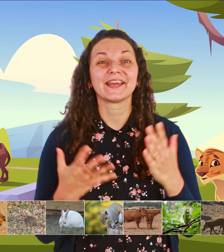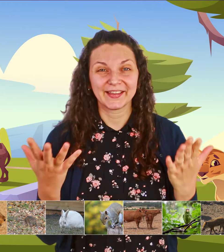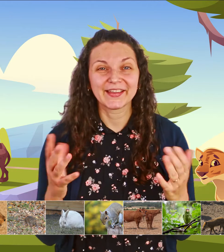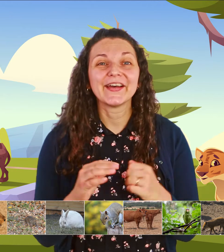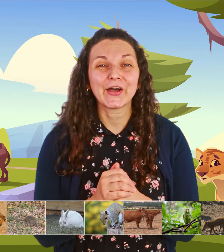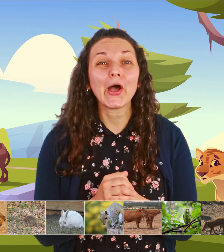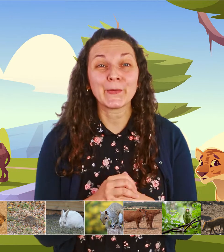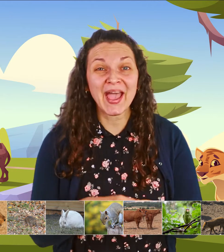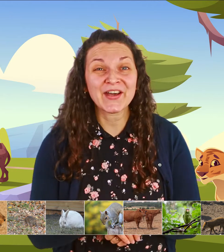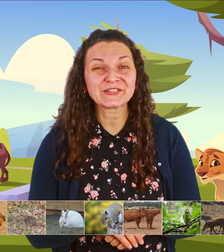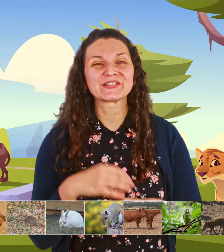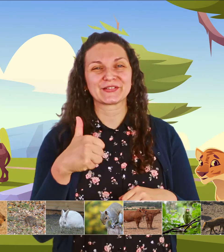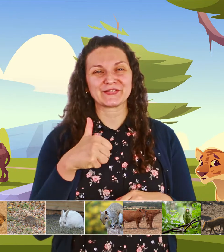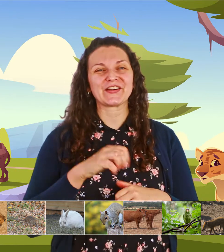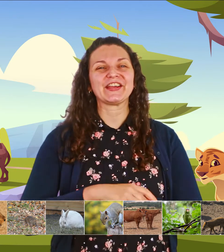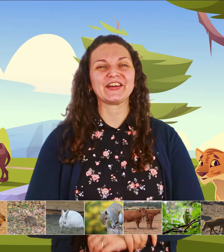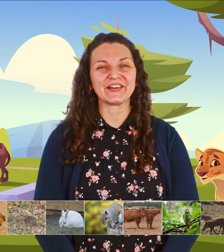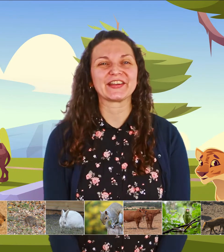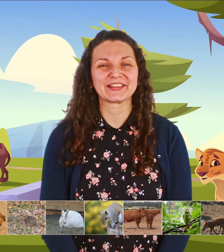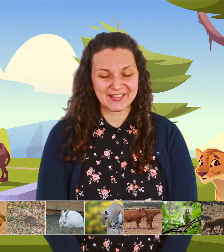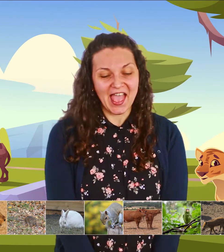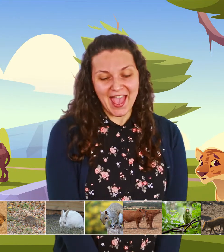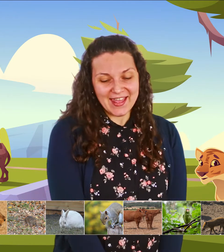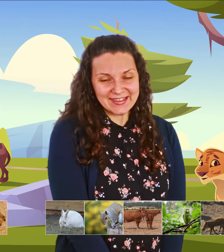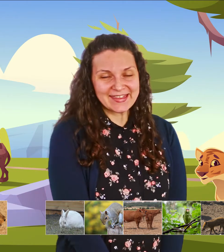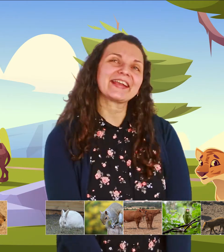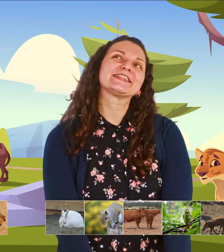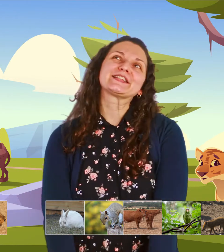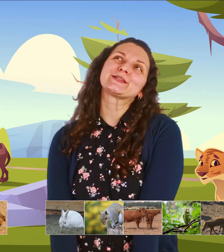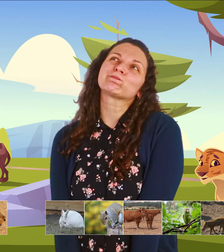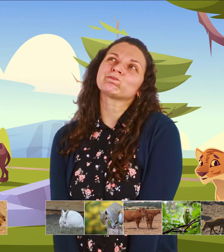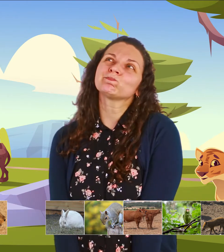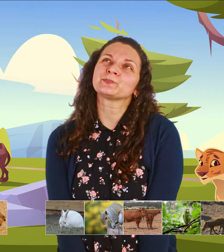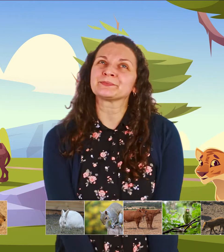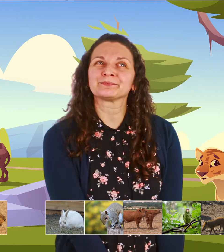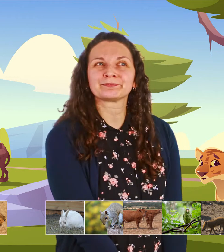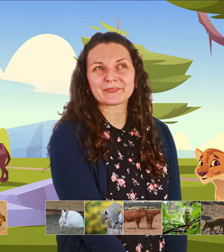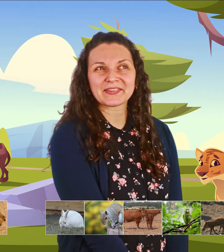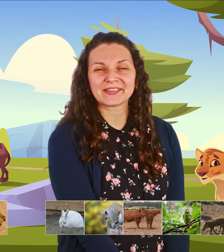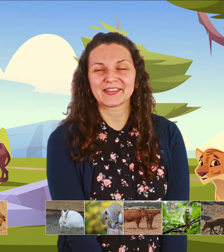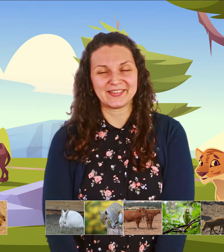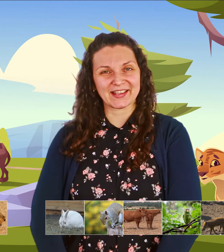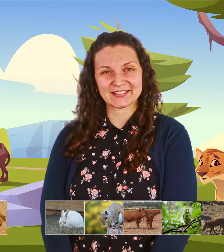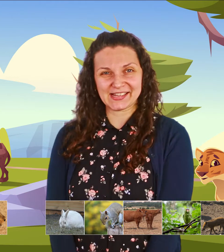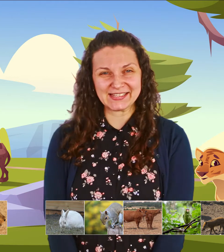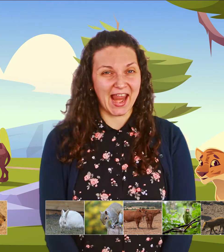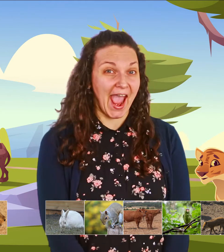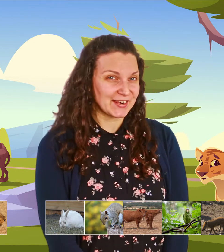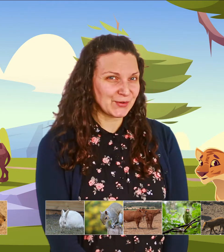a mouse a very good next next it's an animal